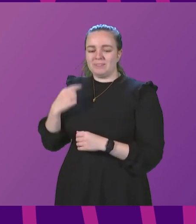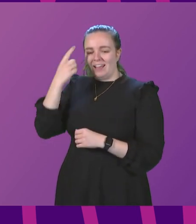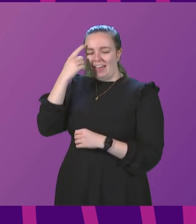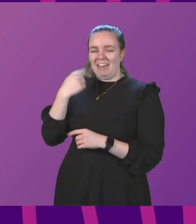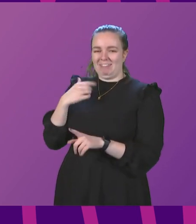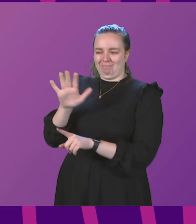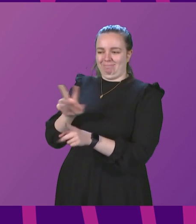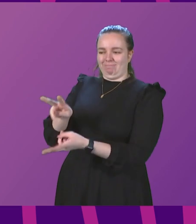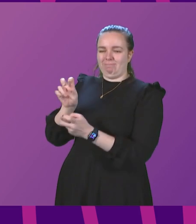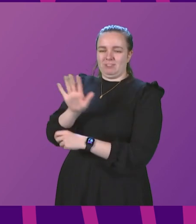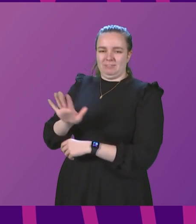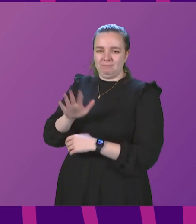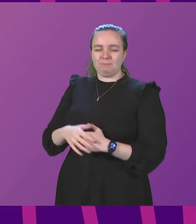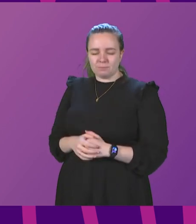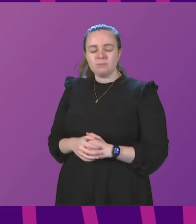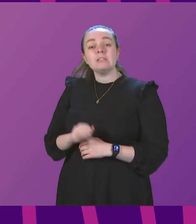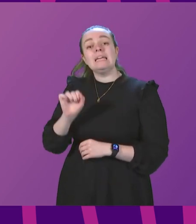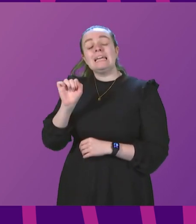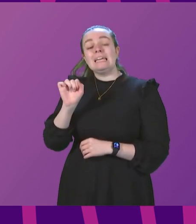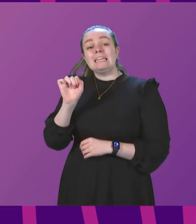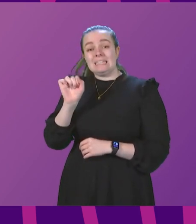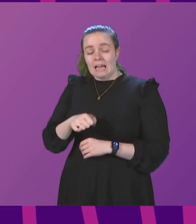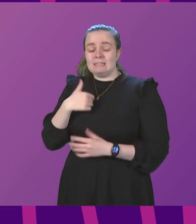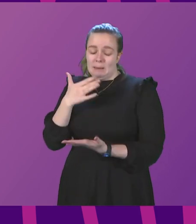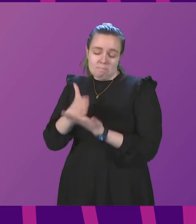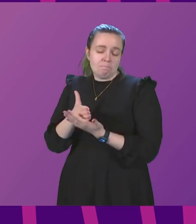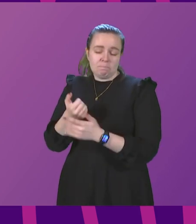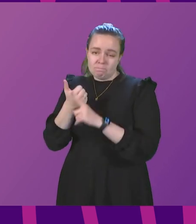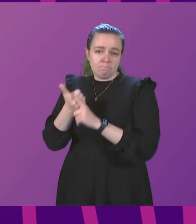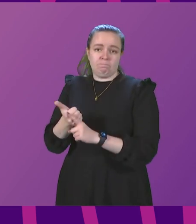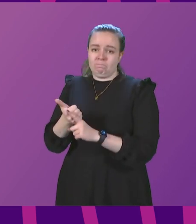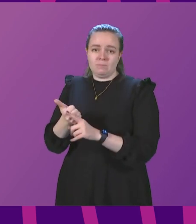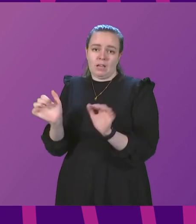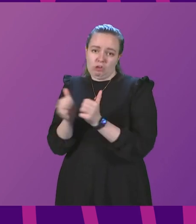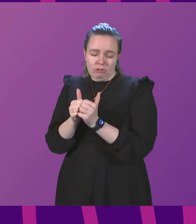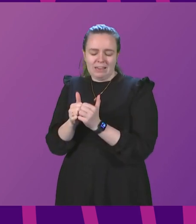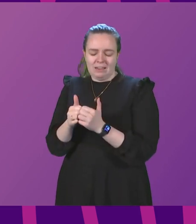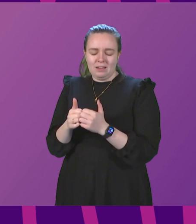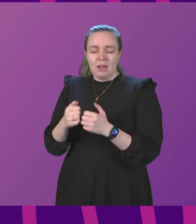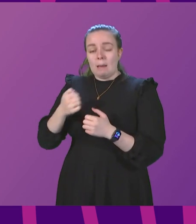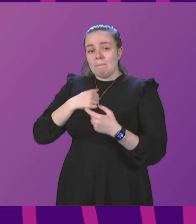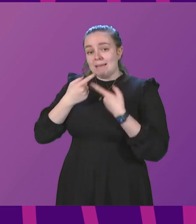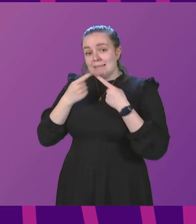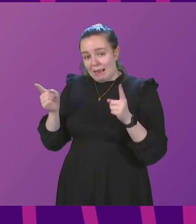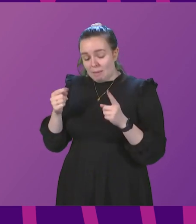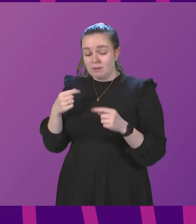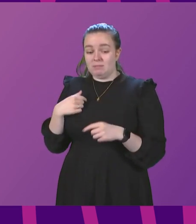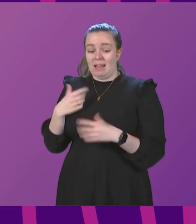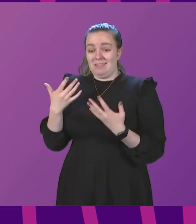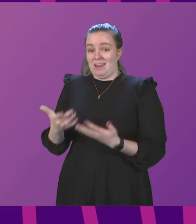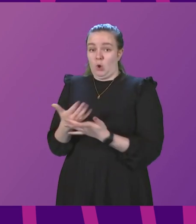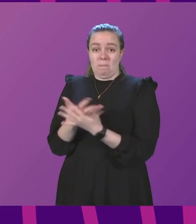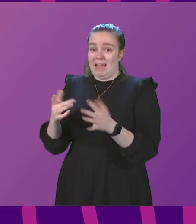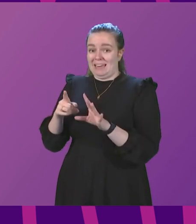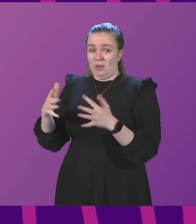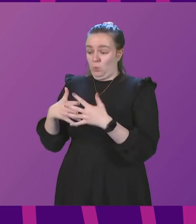I got the gist of the question. Yes, I do strongly agree with that. As I indicated in my statement and have indicated now for several weeks,